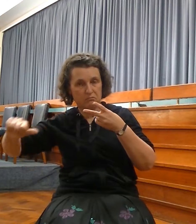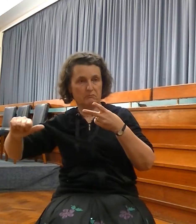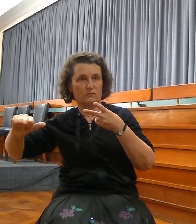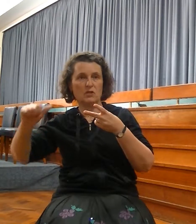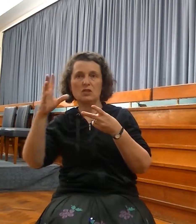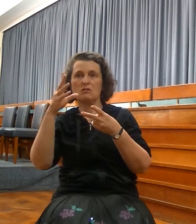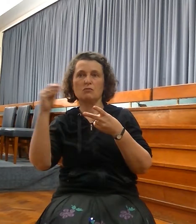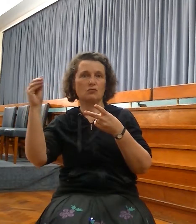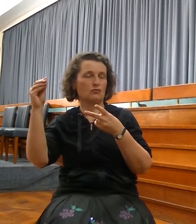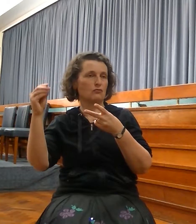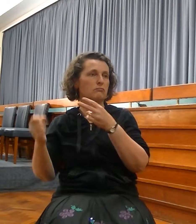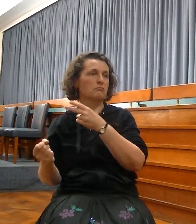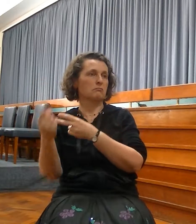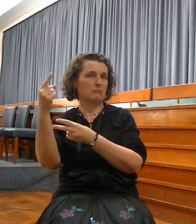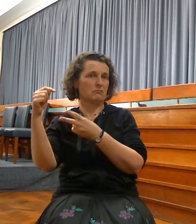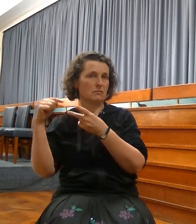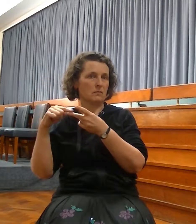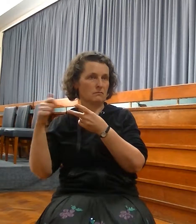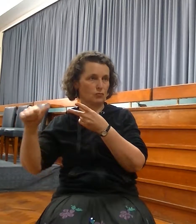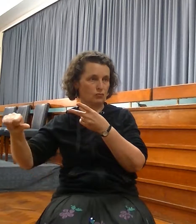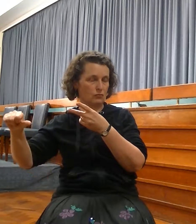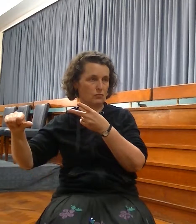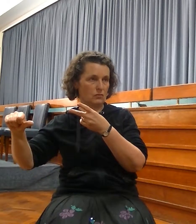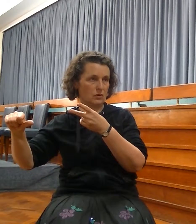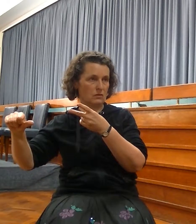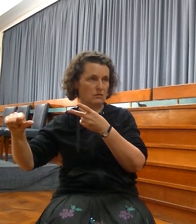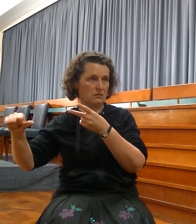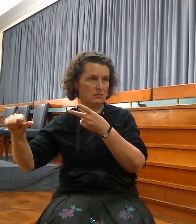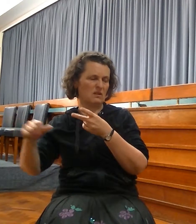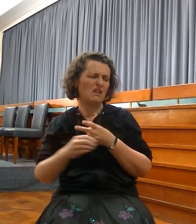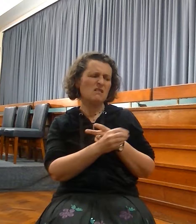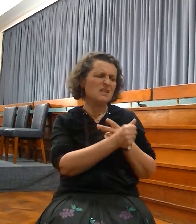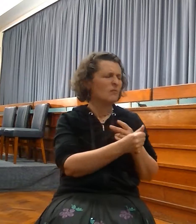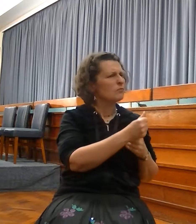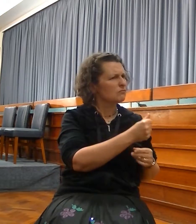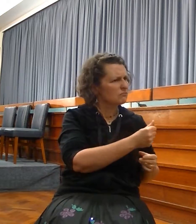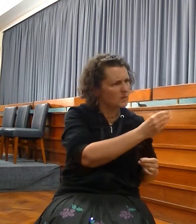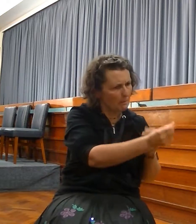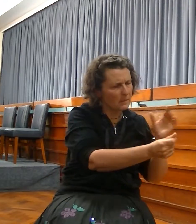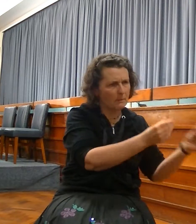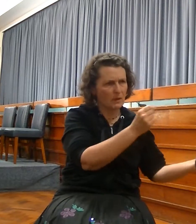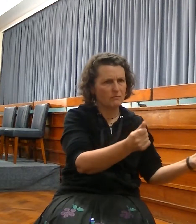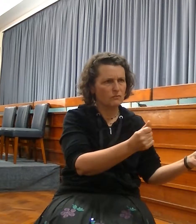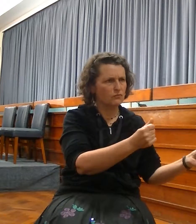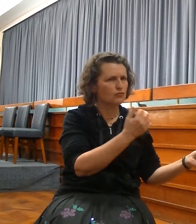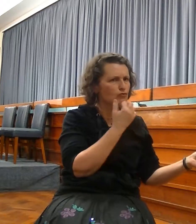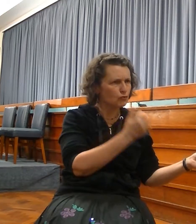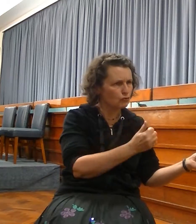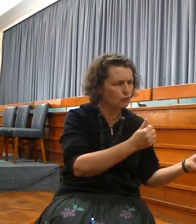course, individuals among the Jews were truly converted and found the Lord. But the prophecies are not entirely